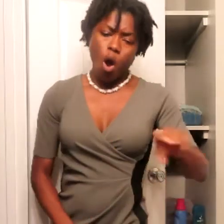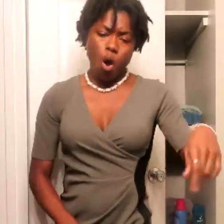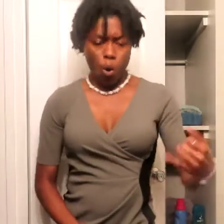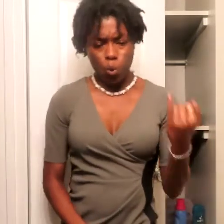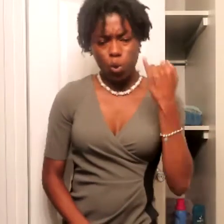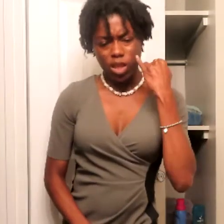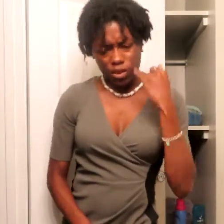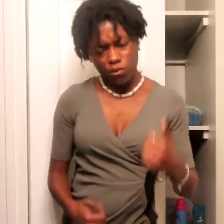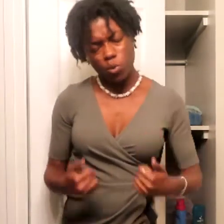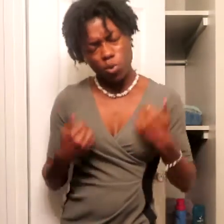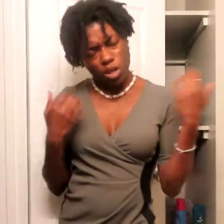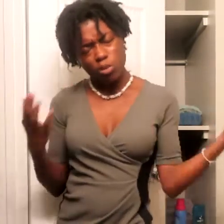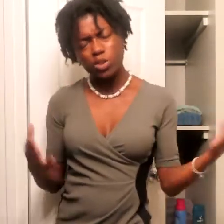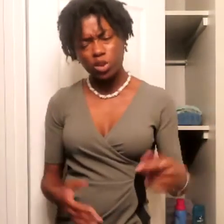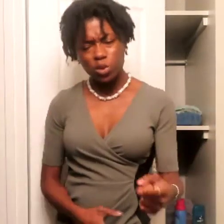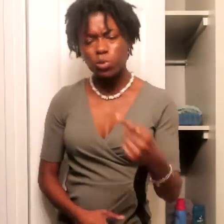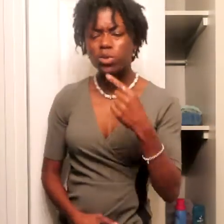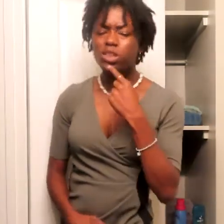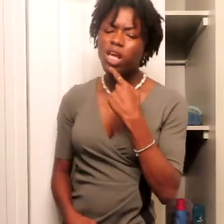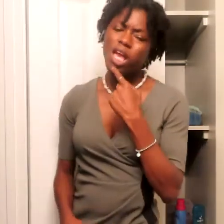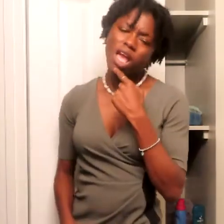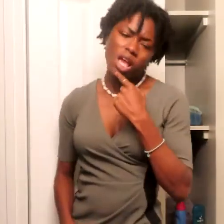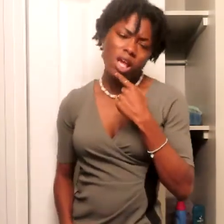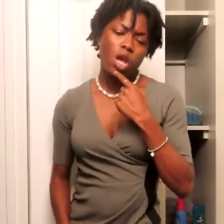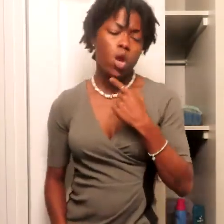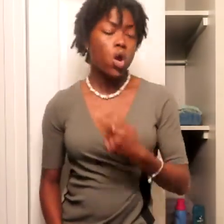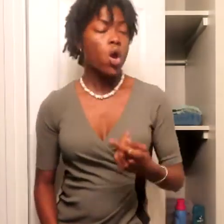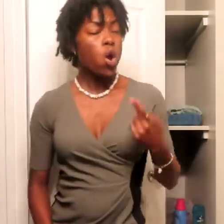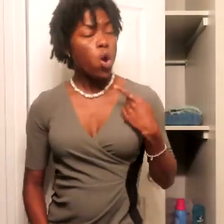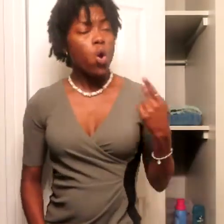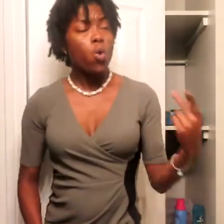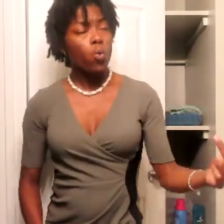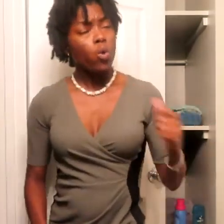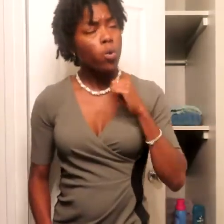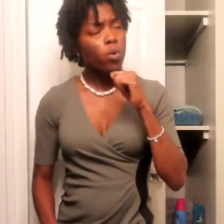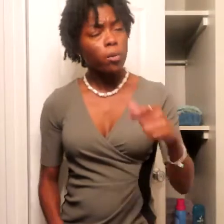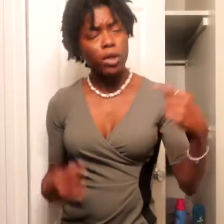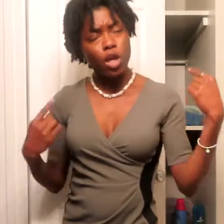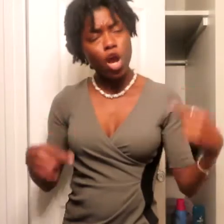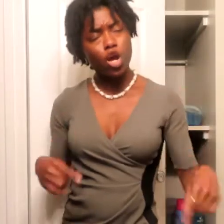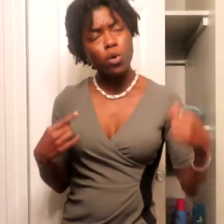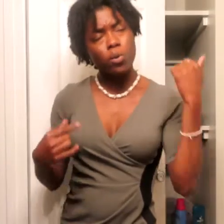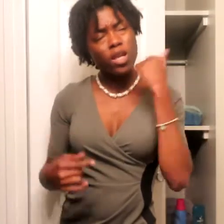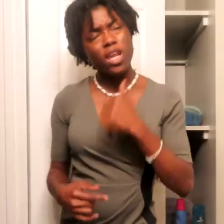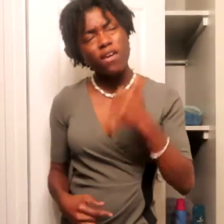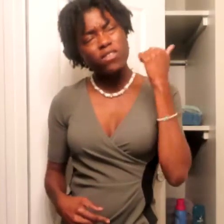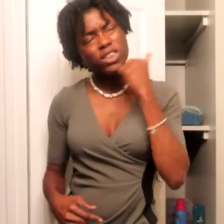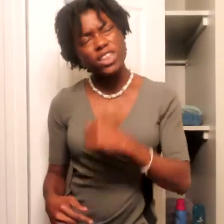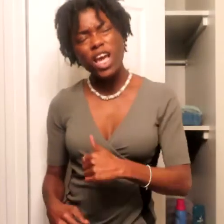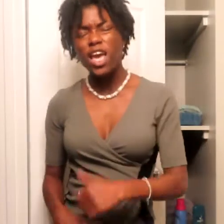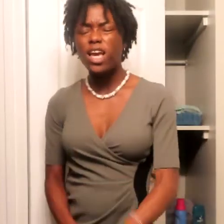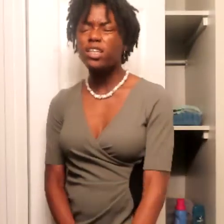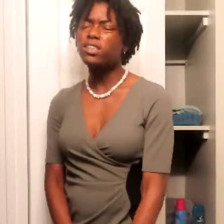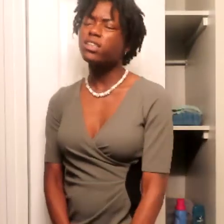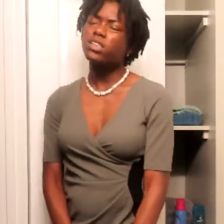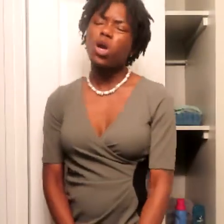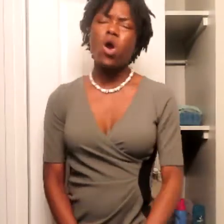Only if you mean what you say Only if you what you say Only